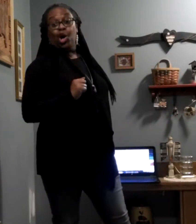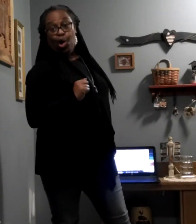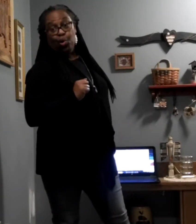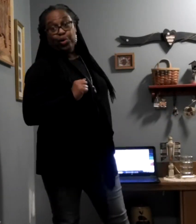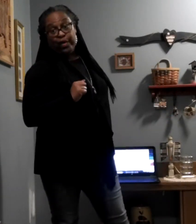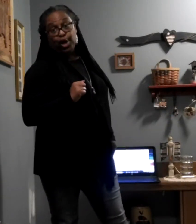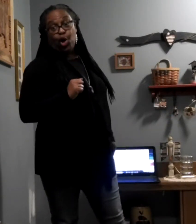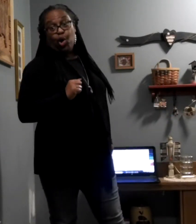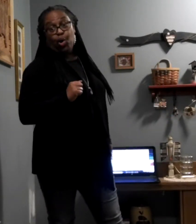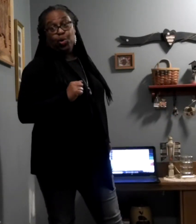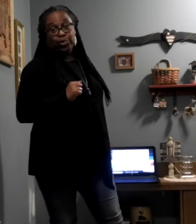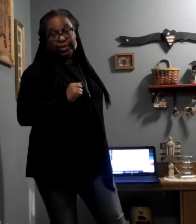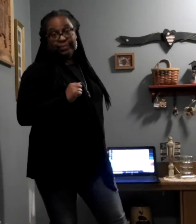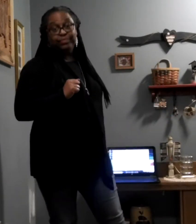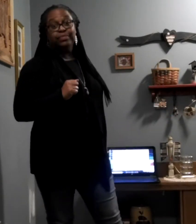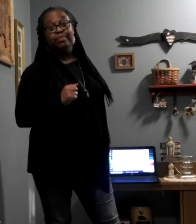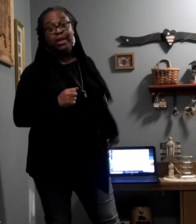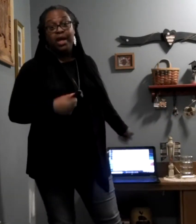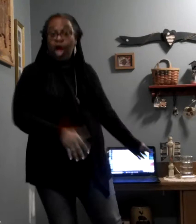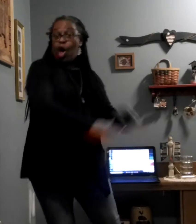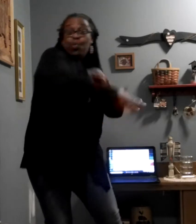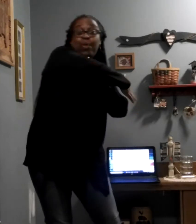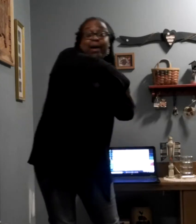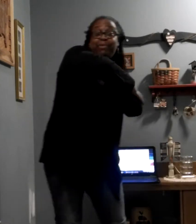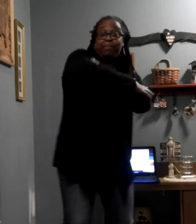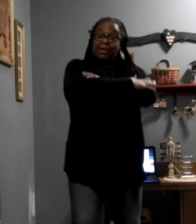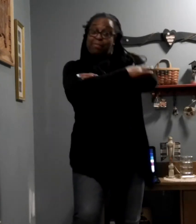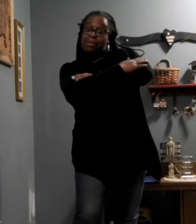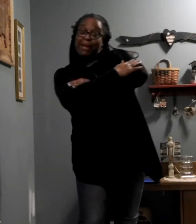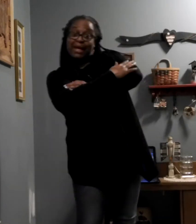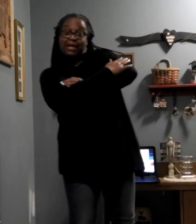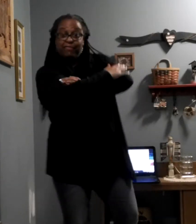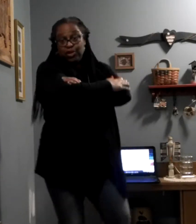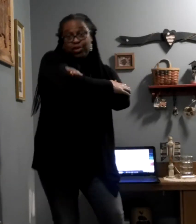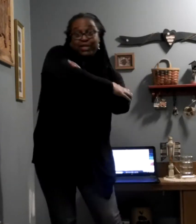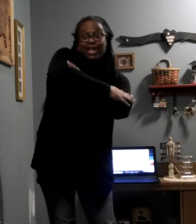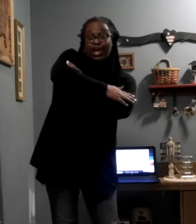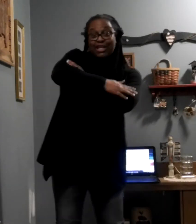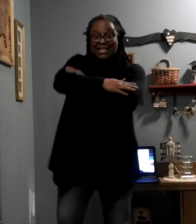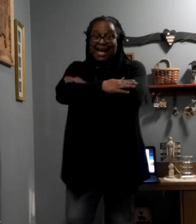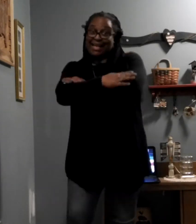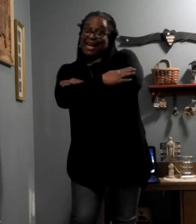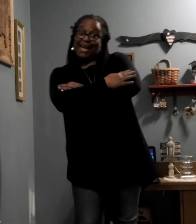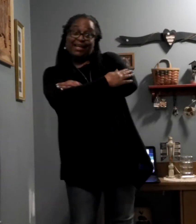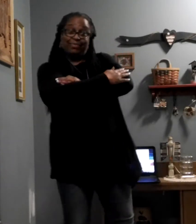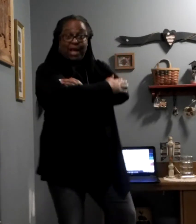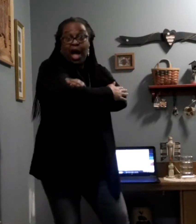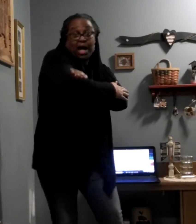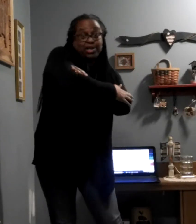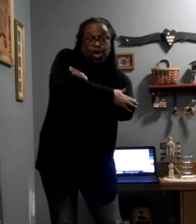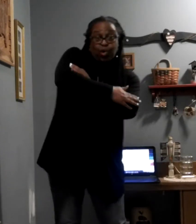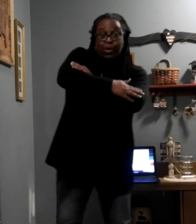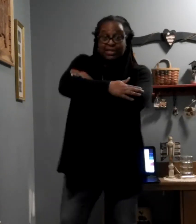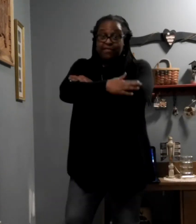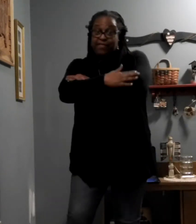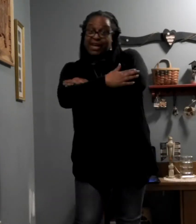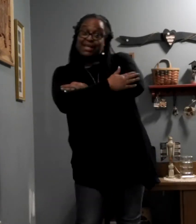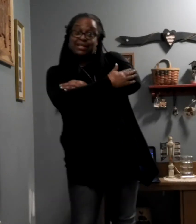colder than cold. Wrapped up in my blanket for as long as I can. Don't want to face